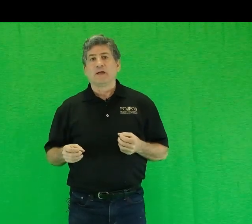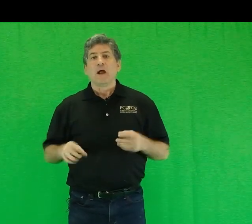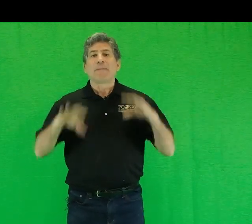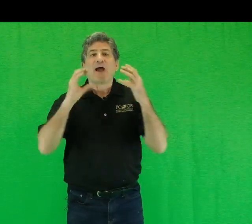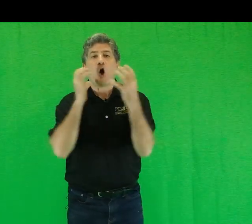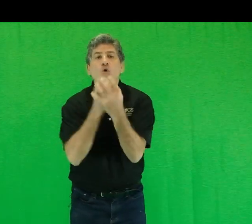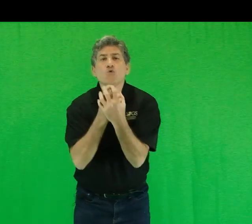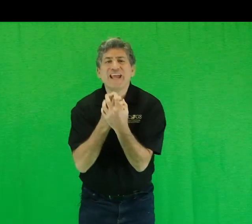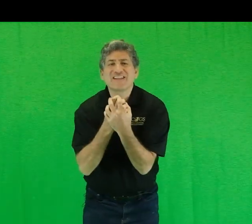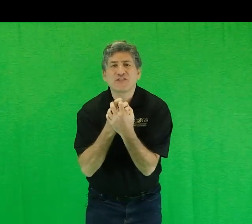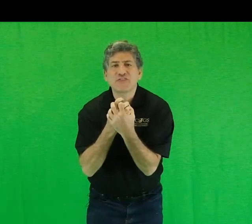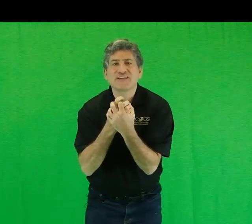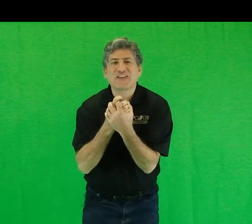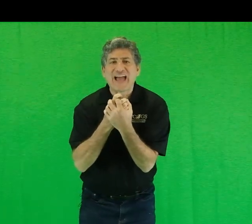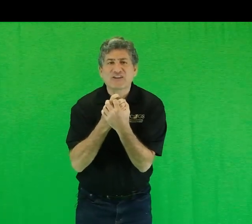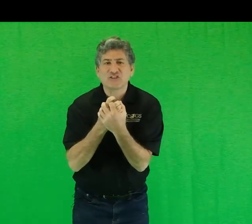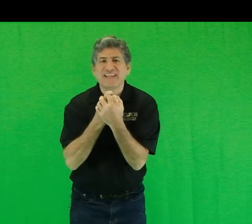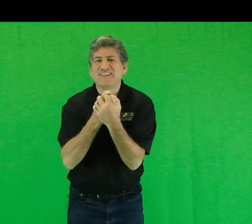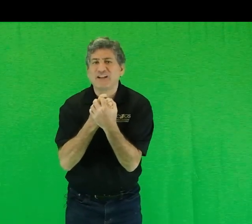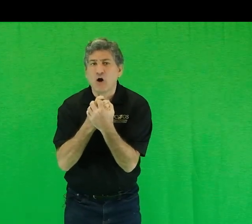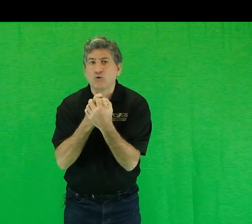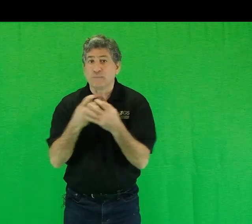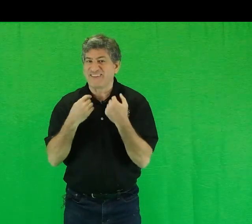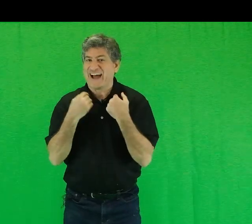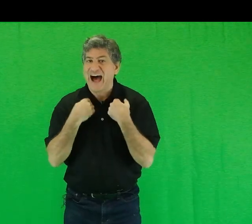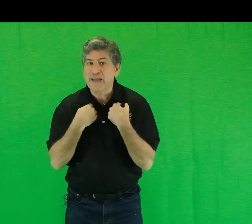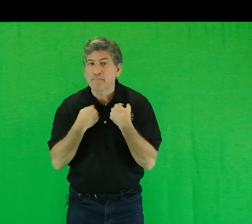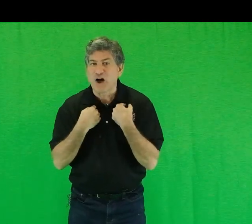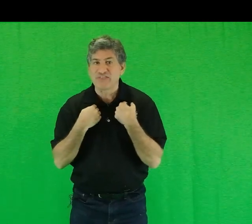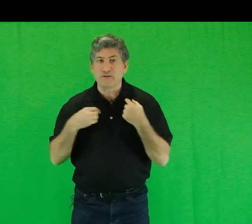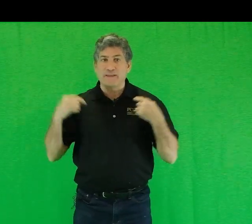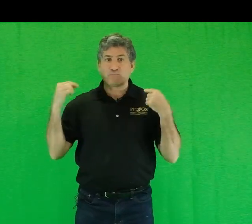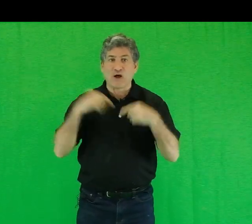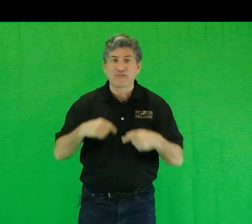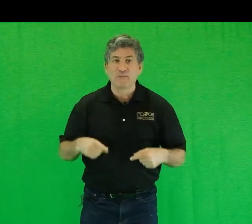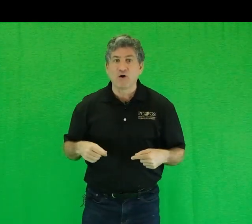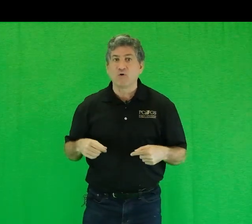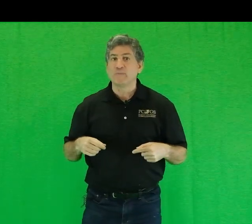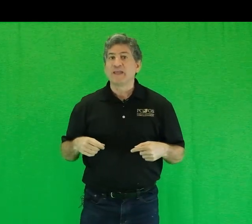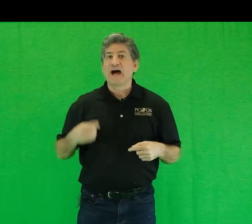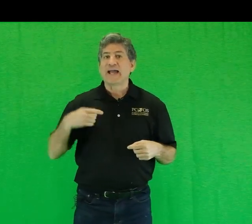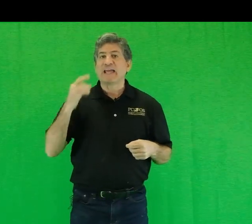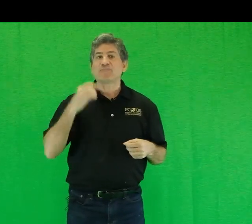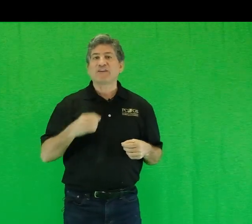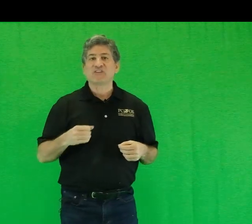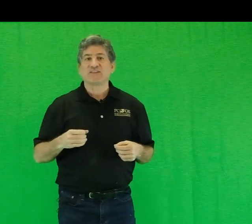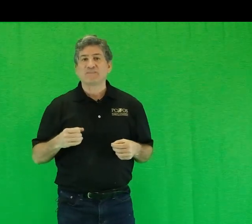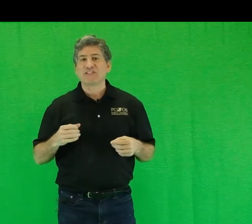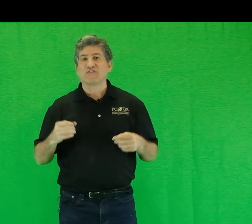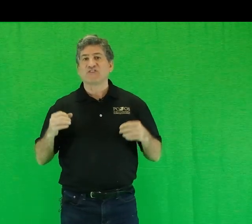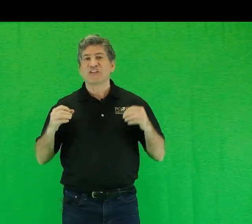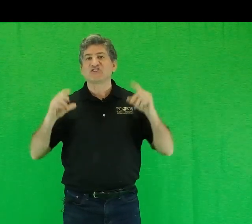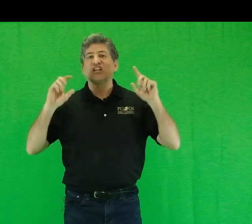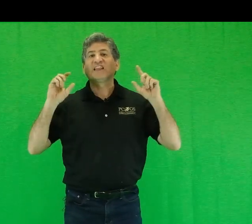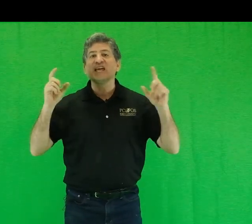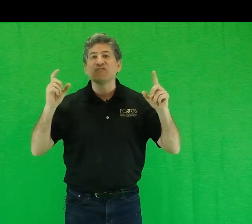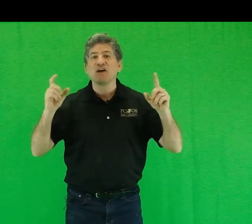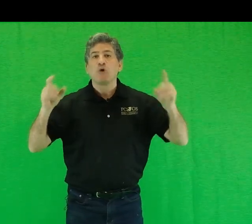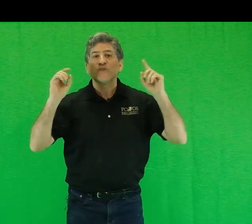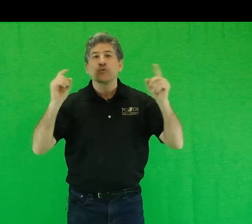By owning the things I actually did own because I bought them and brought them home, I gave myself the chance to live with the